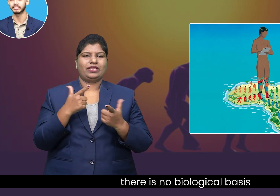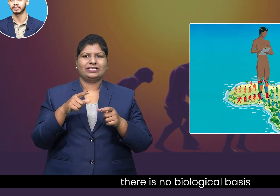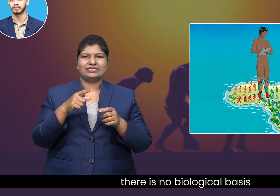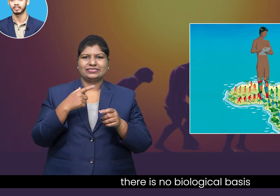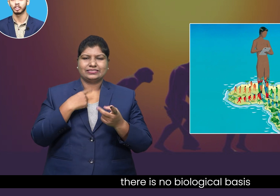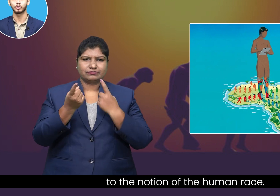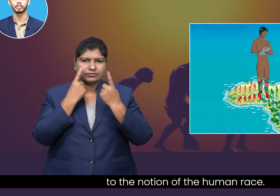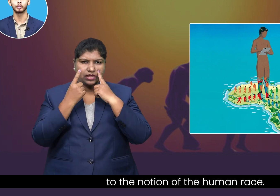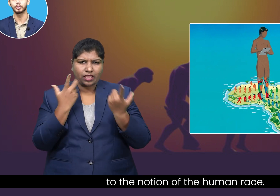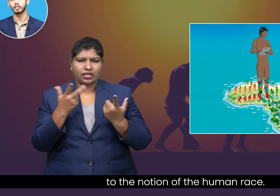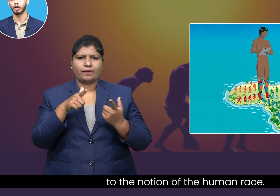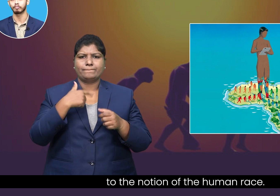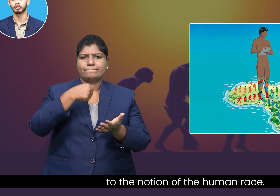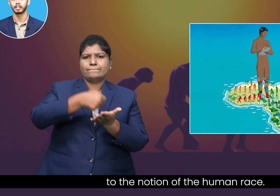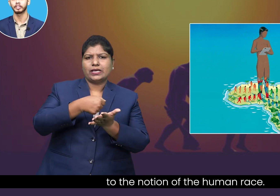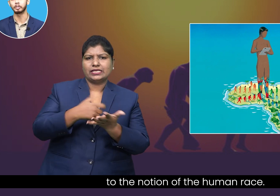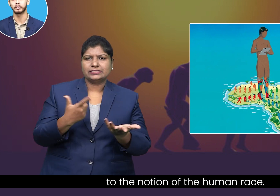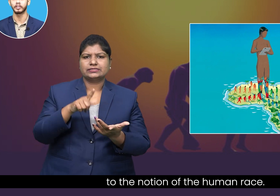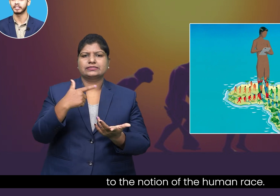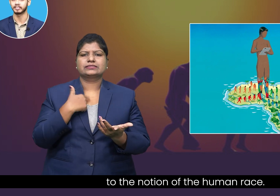to the notion of the human race.